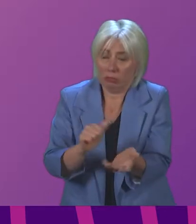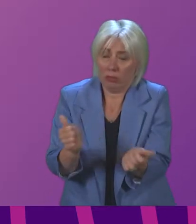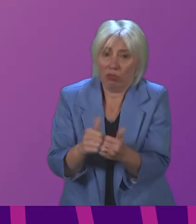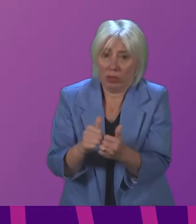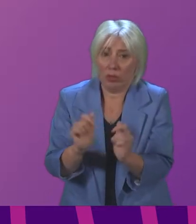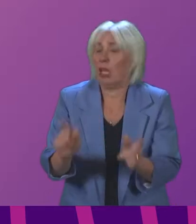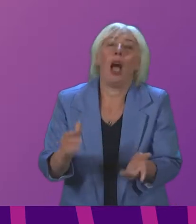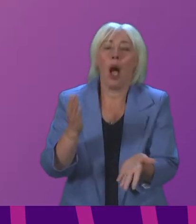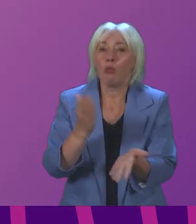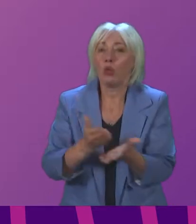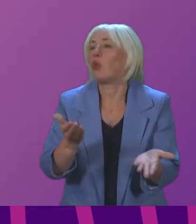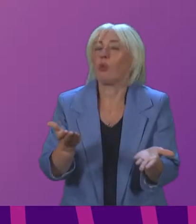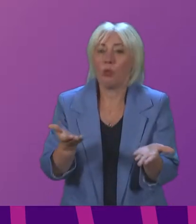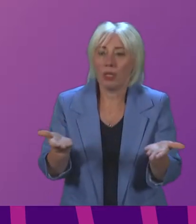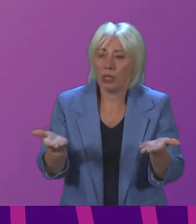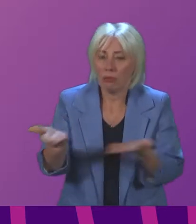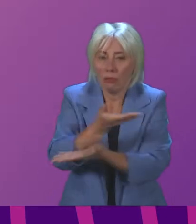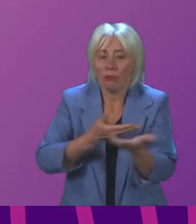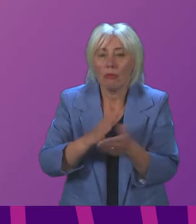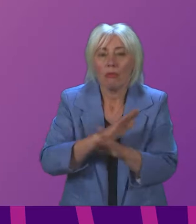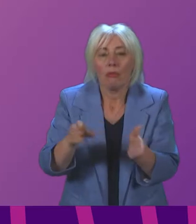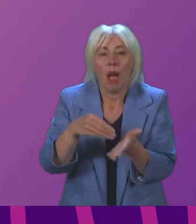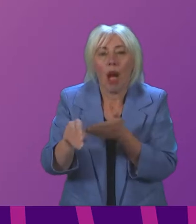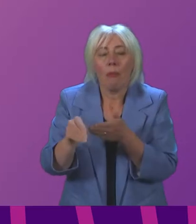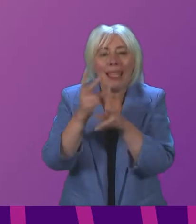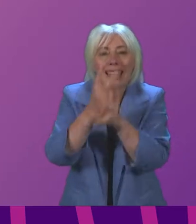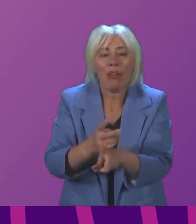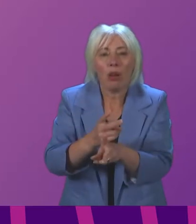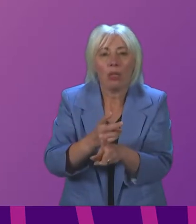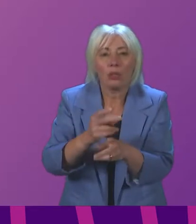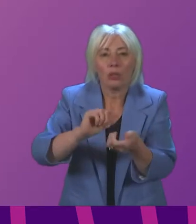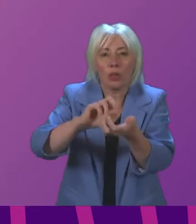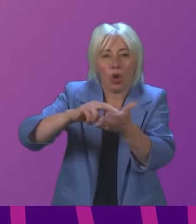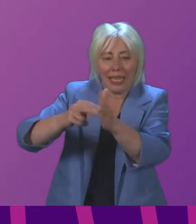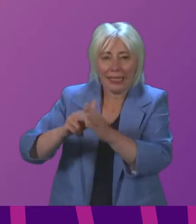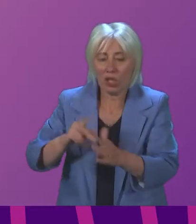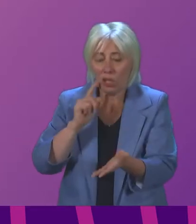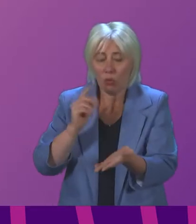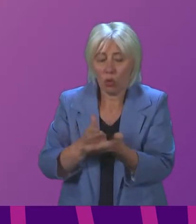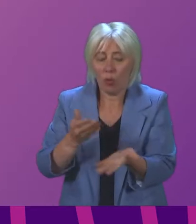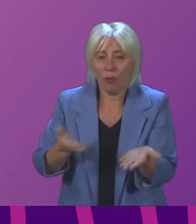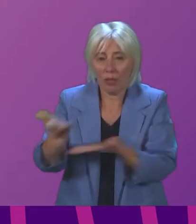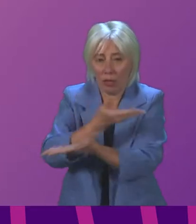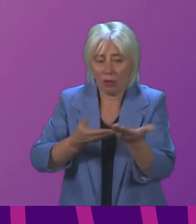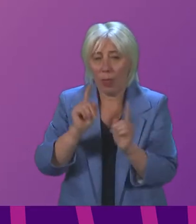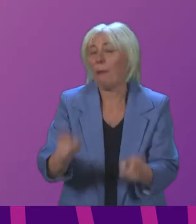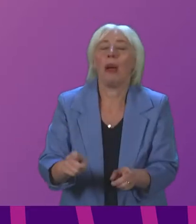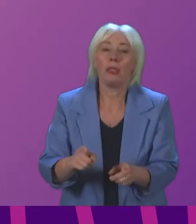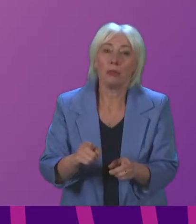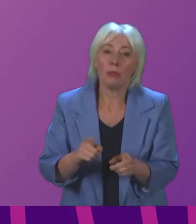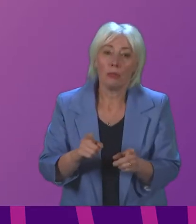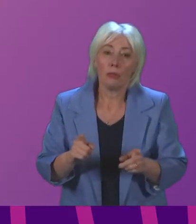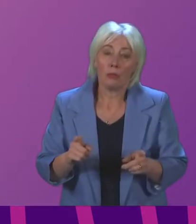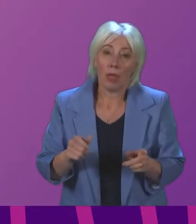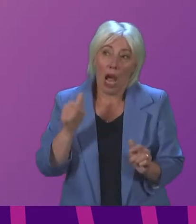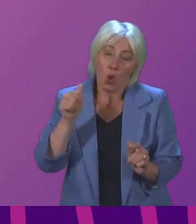there will be dialogue with unpaid carers organisations that is undertaken but I will make sure that that is the case as a consequence of the